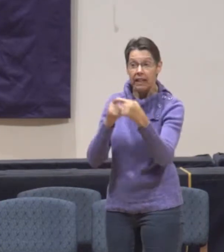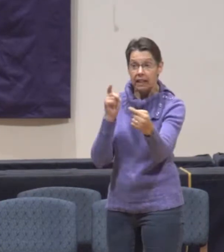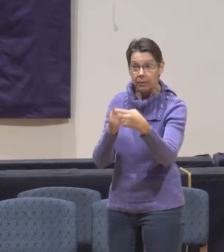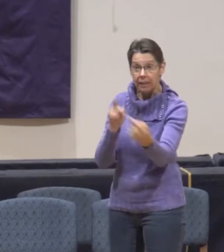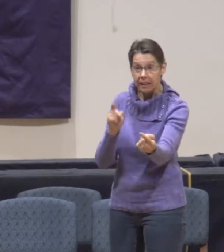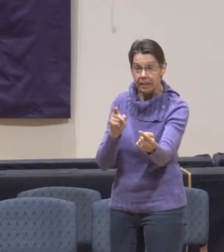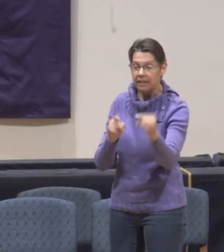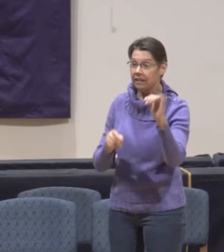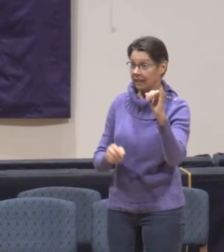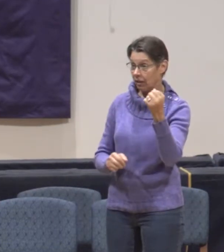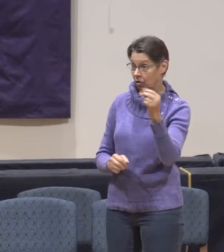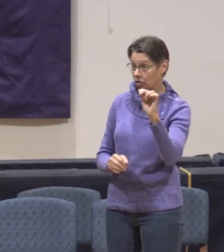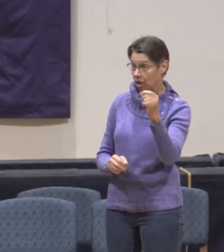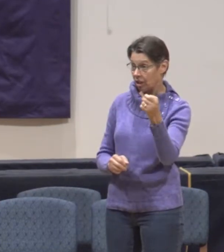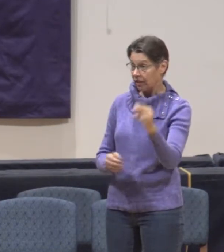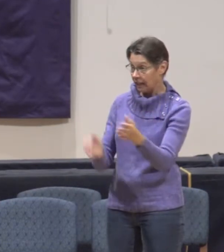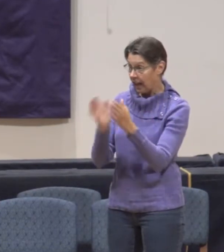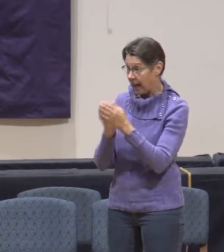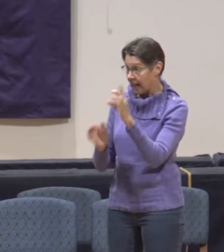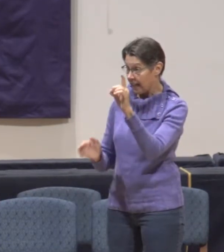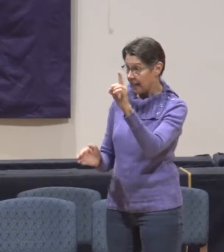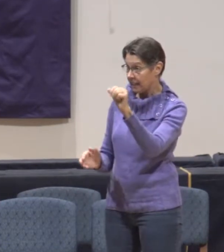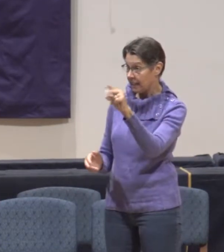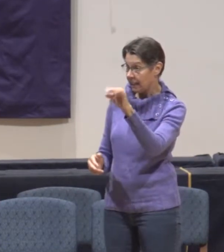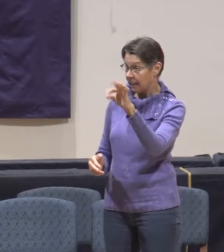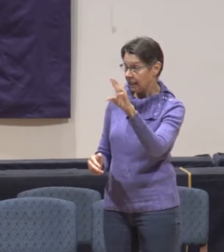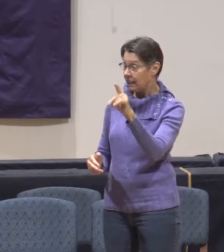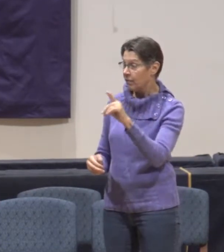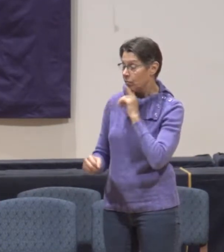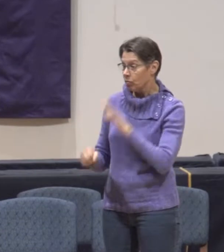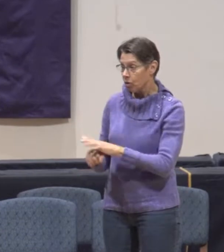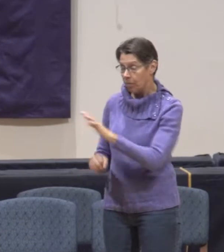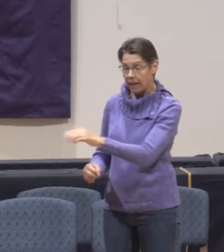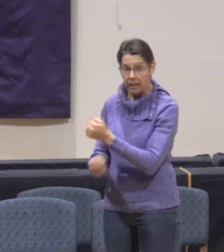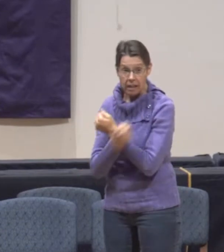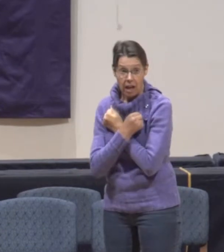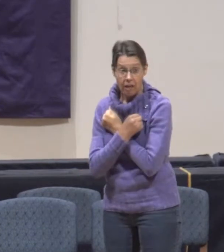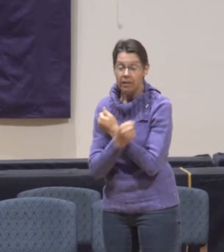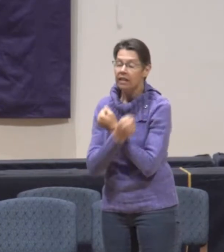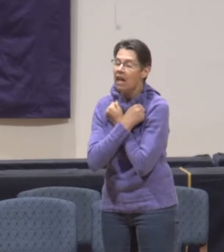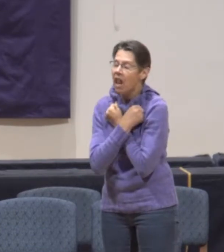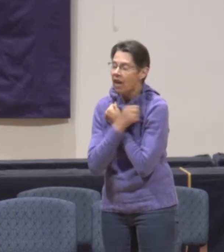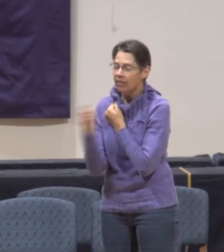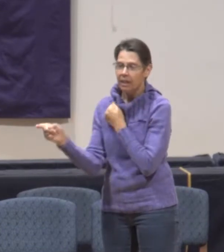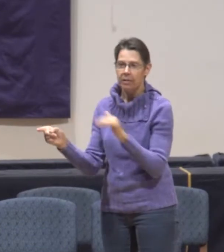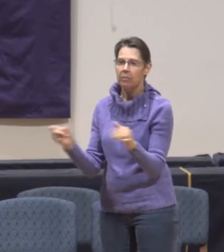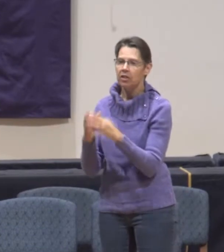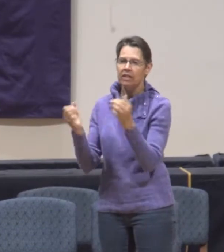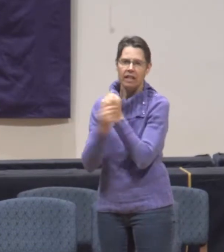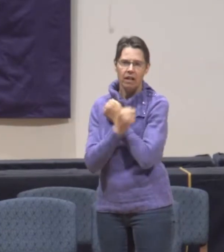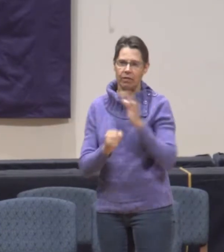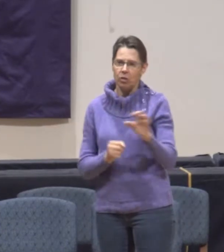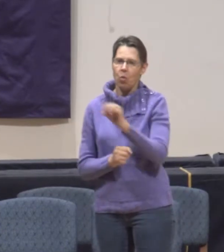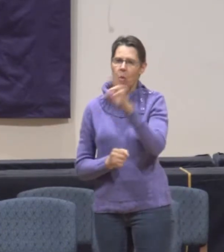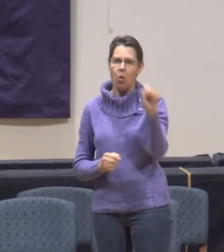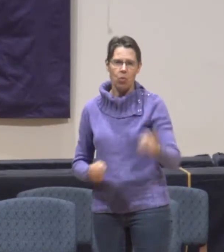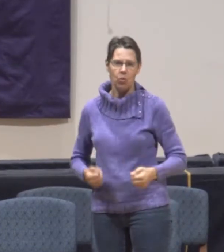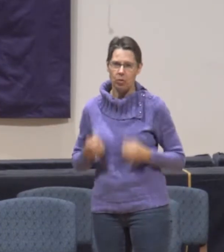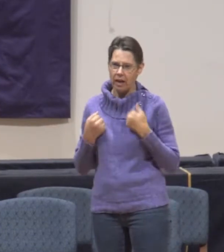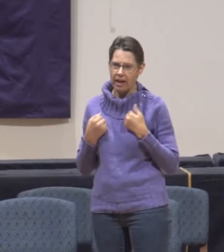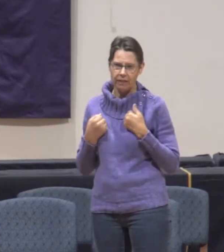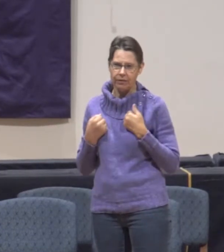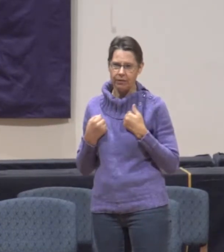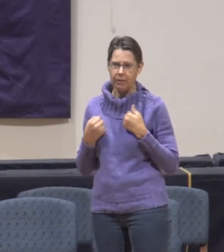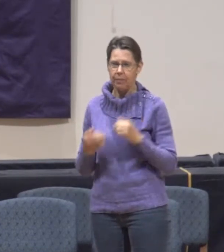by his love for him, for he loved him as he loved his own life. May God add blessing to our reading and understanding of these